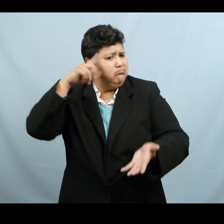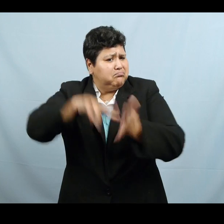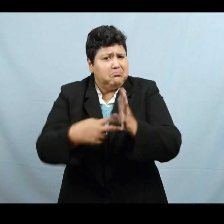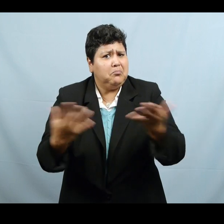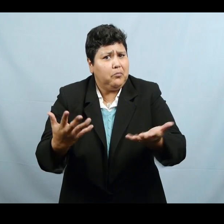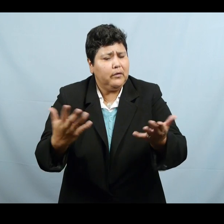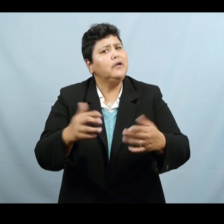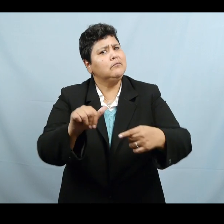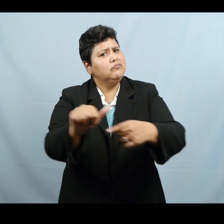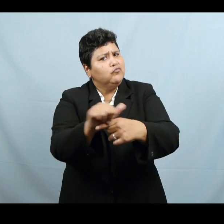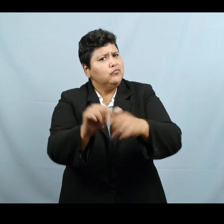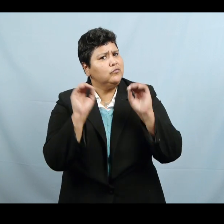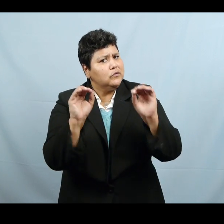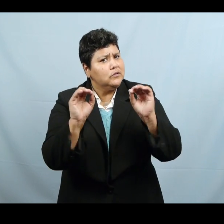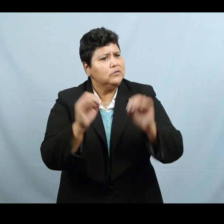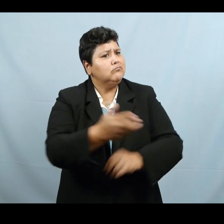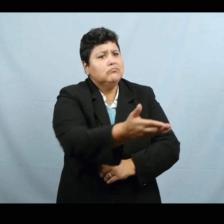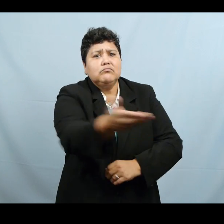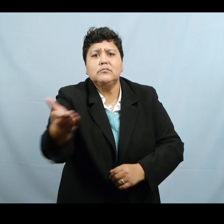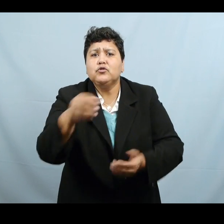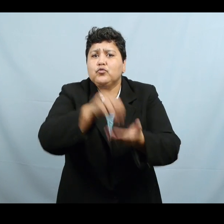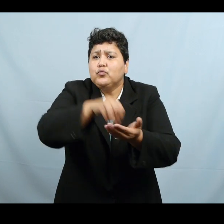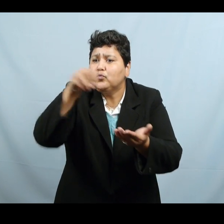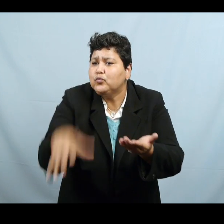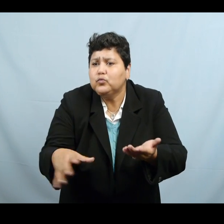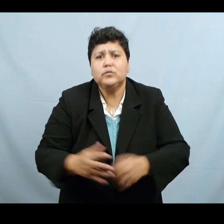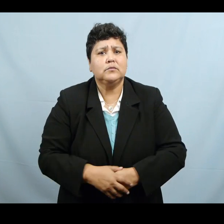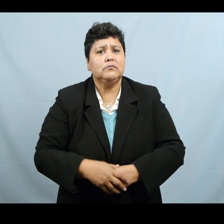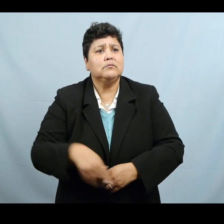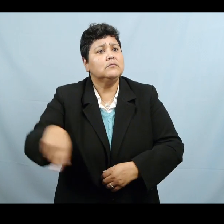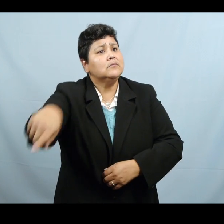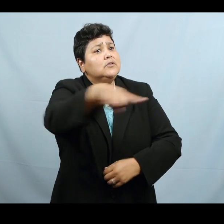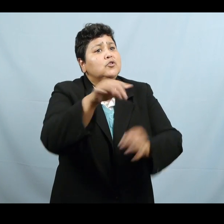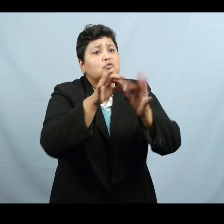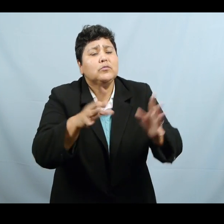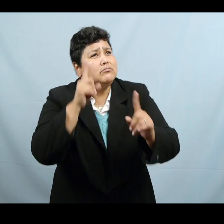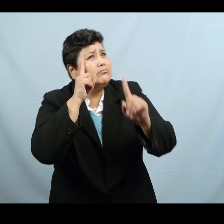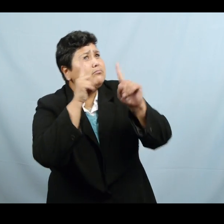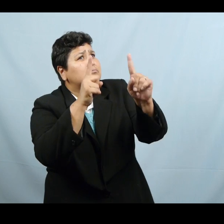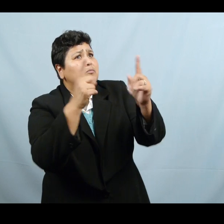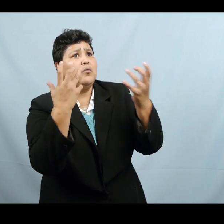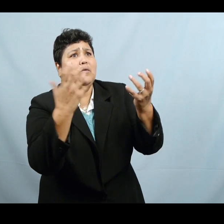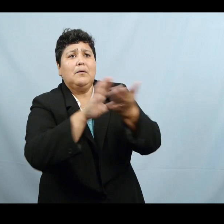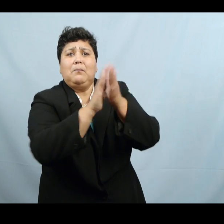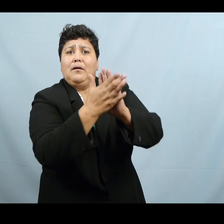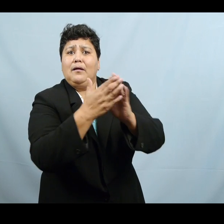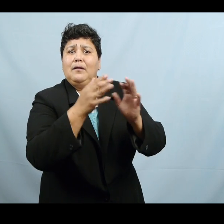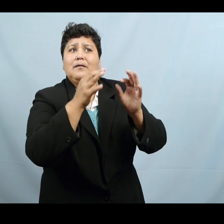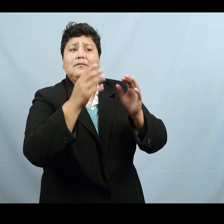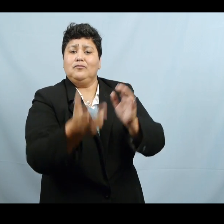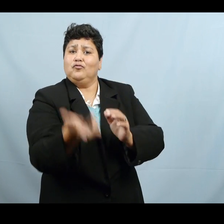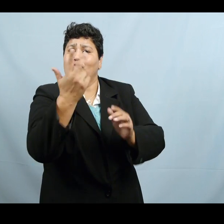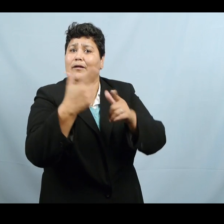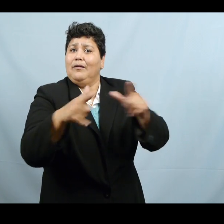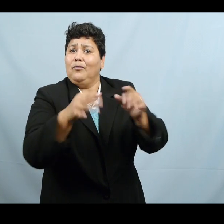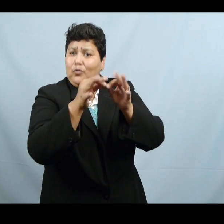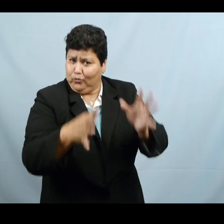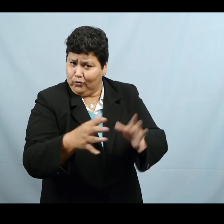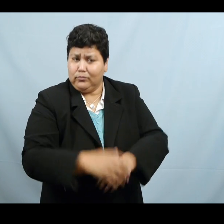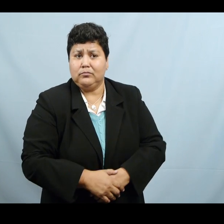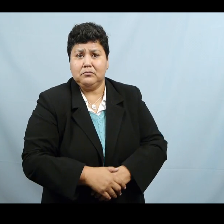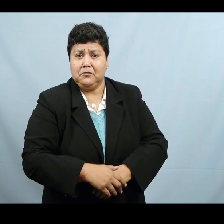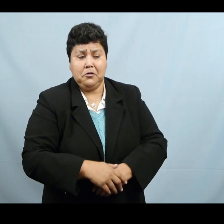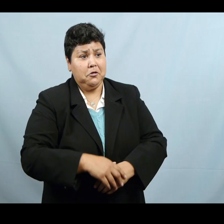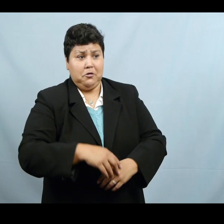intended as a tool for students and prospective trilingual interpreters. However, in addition to interpreters, this